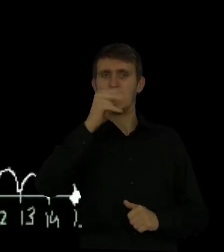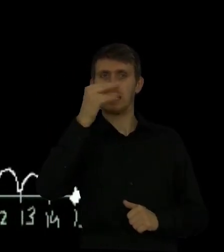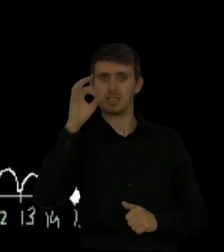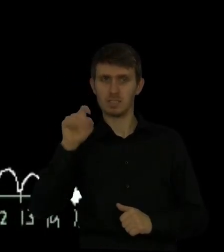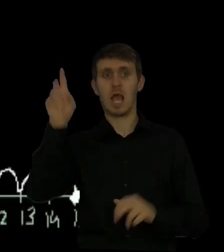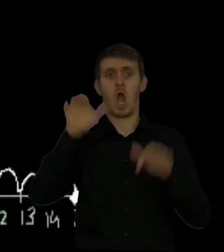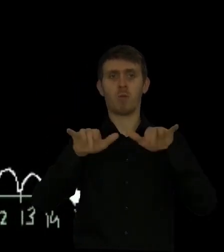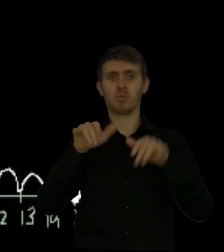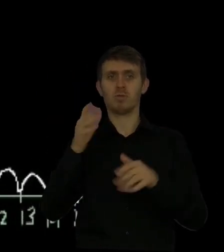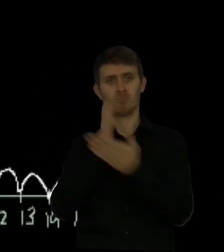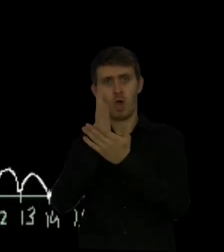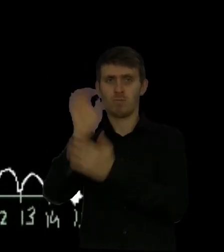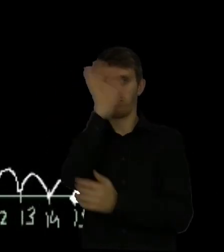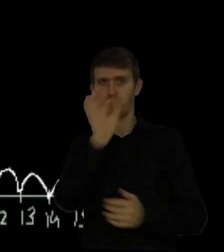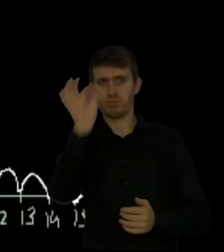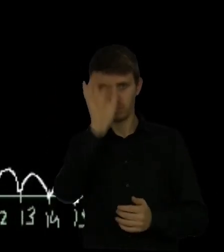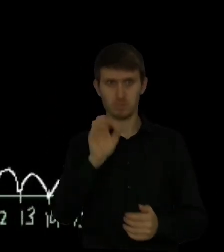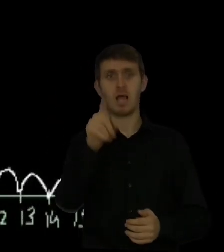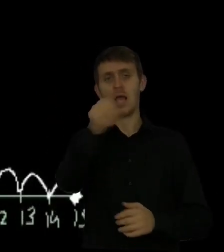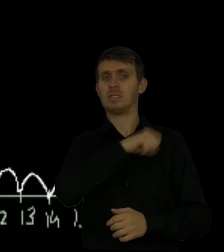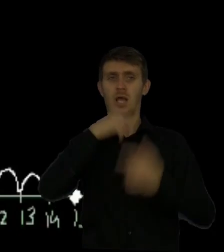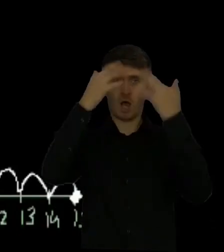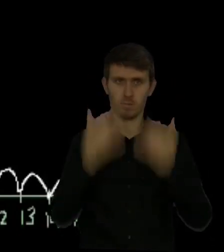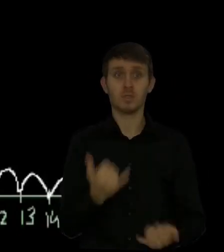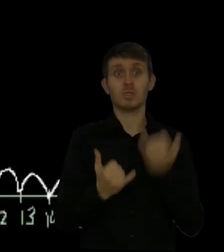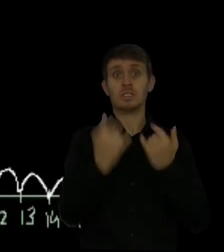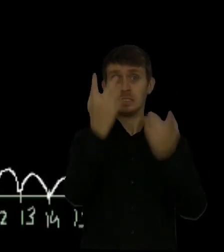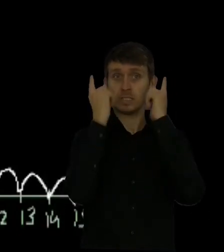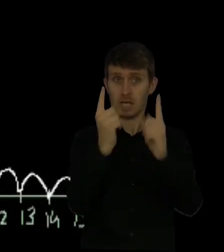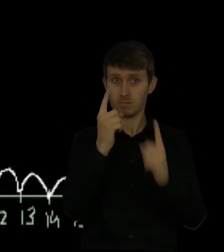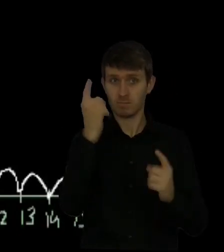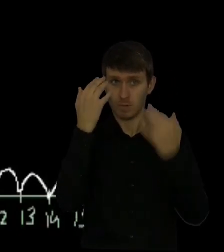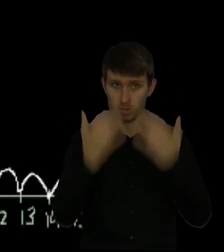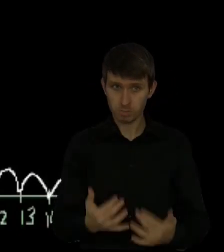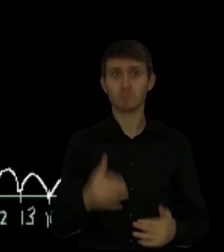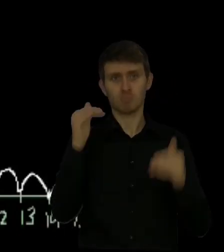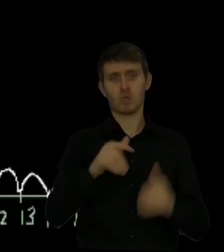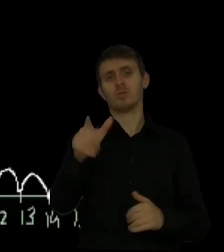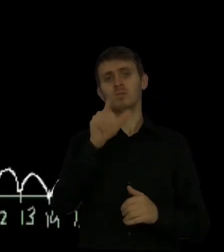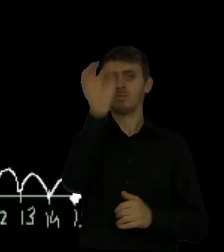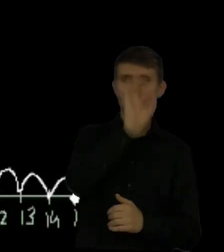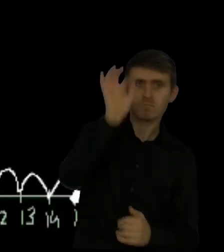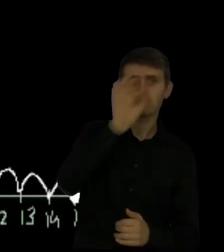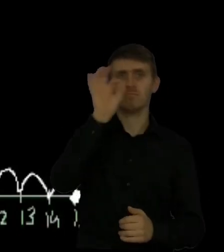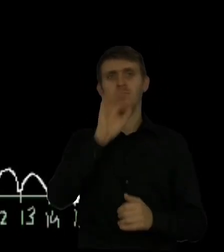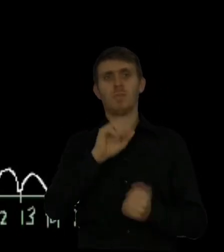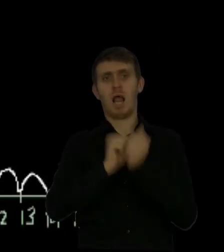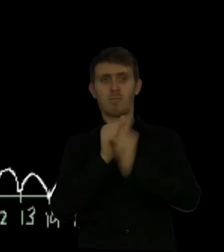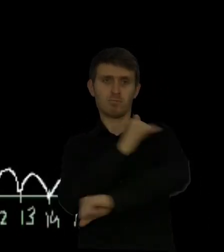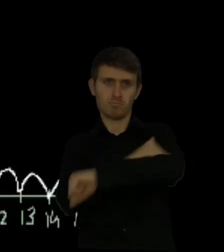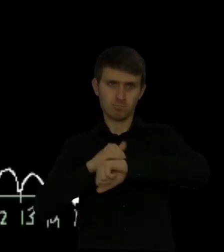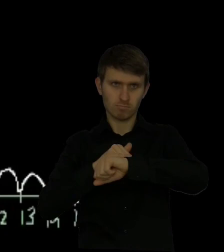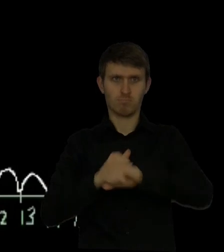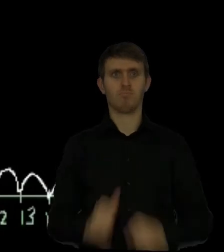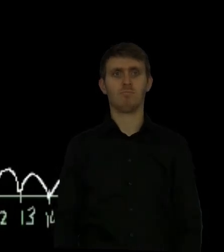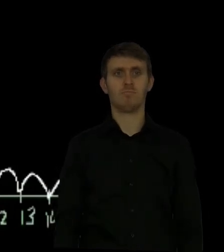addition problems that we give you in the exercises, you can press the hints, and it'll draw circles. And then you can just count up the circles. Or if you want to do it on your own